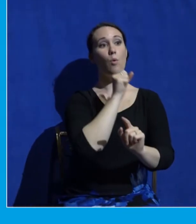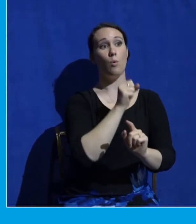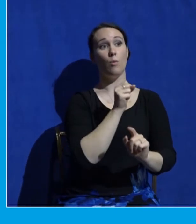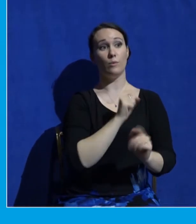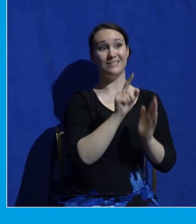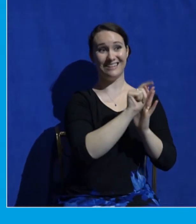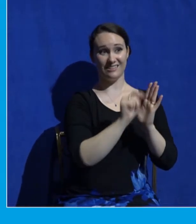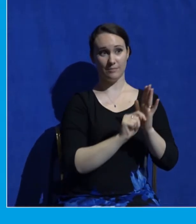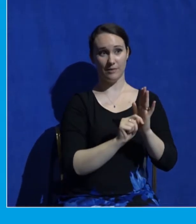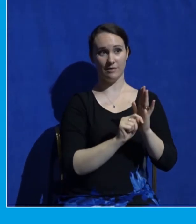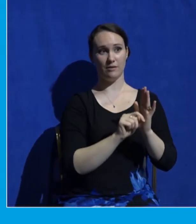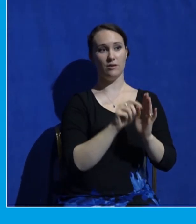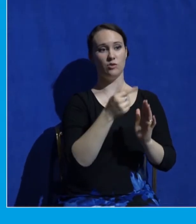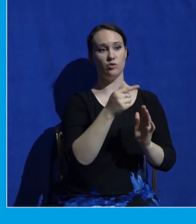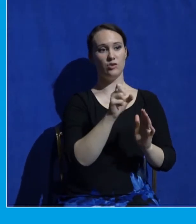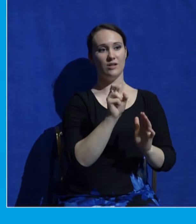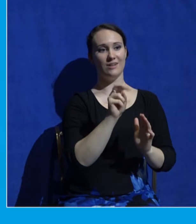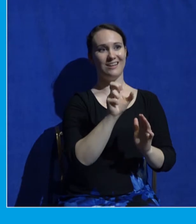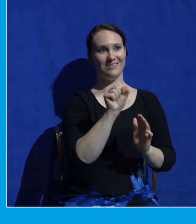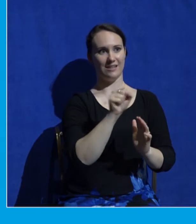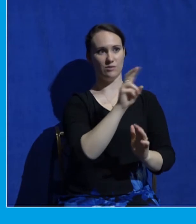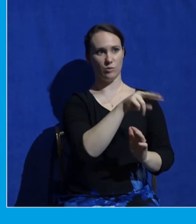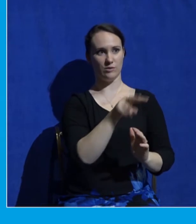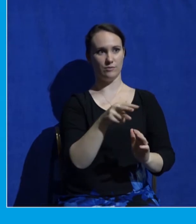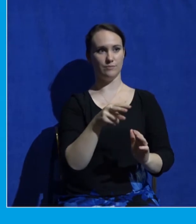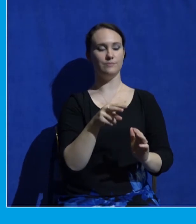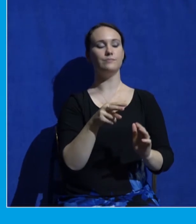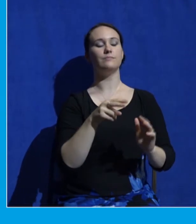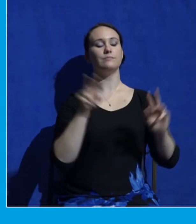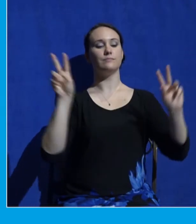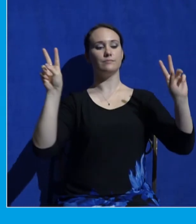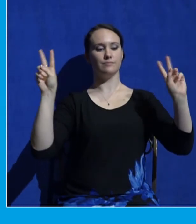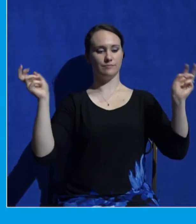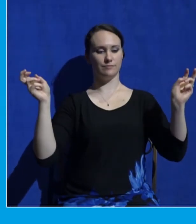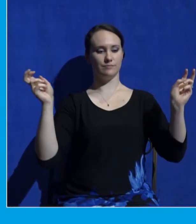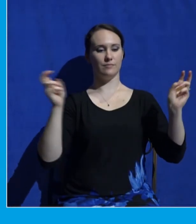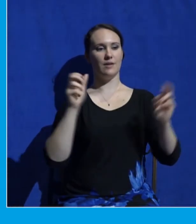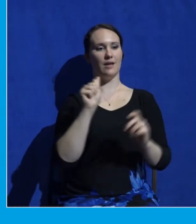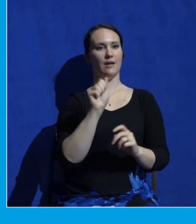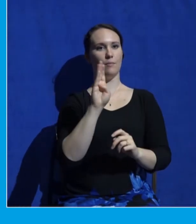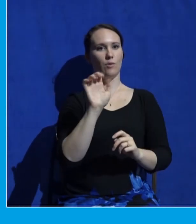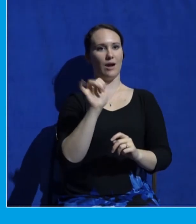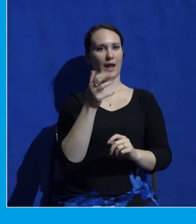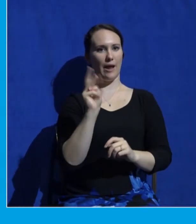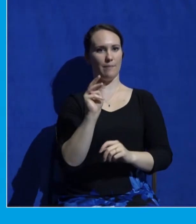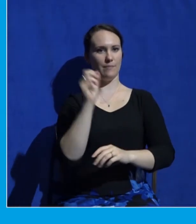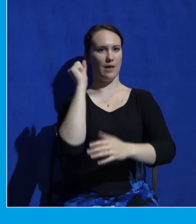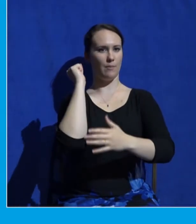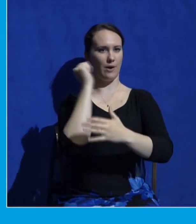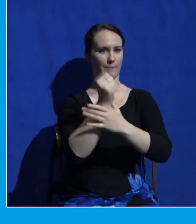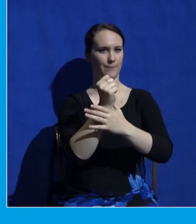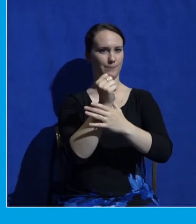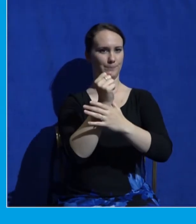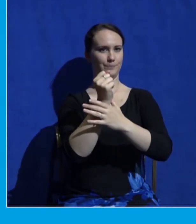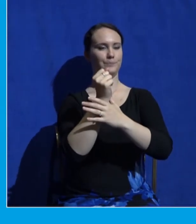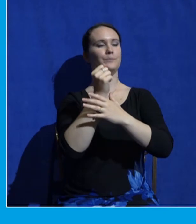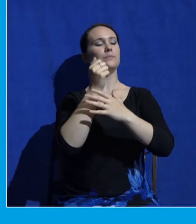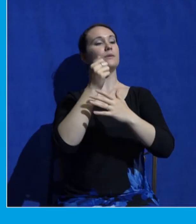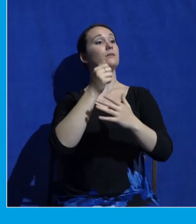22 verse 1, after these things God tested Abraham and said to him, Abraham, he said, here I am. God said, take your son,